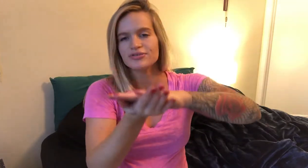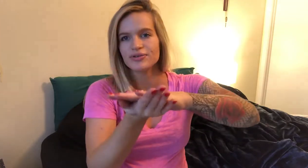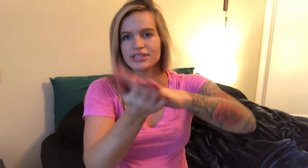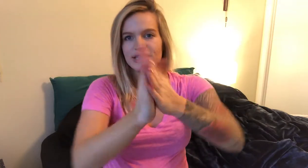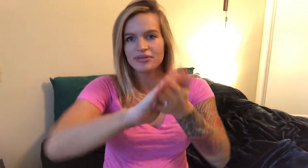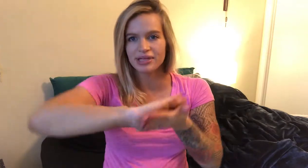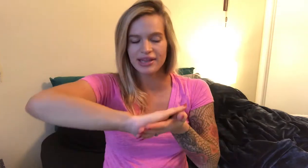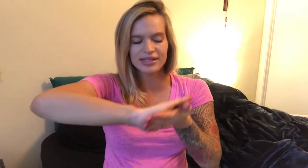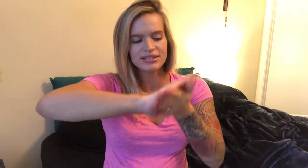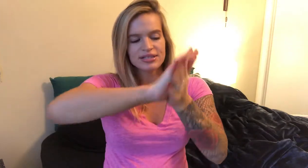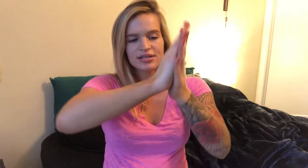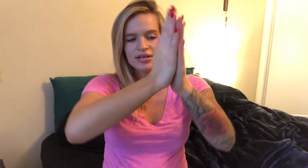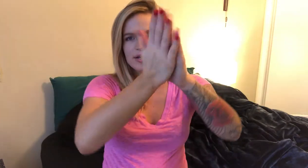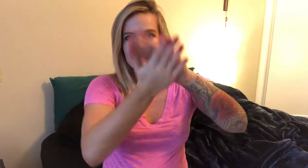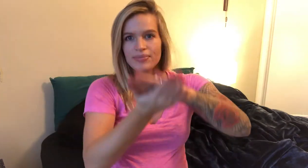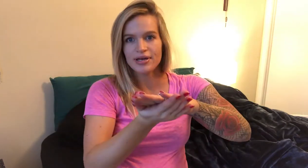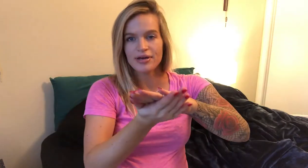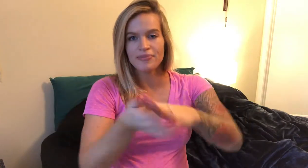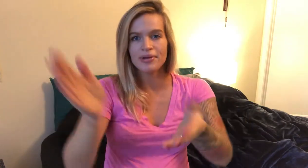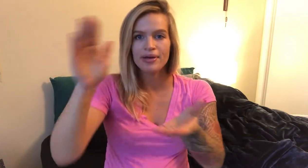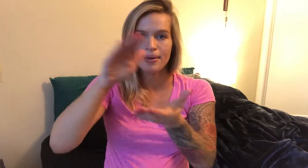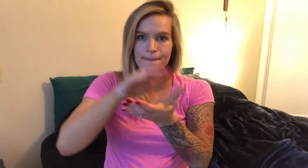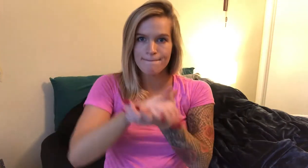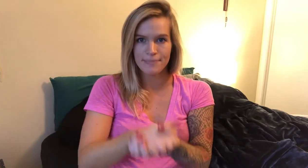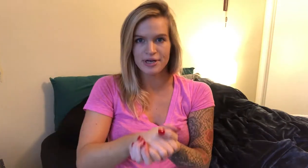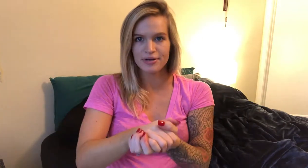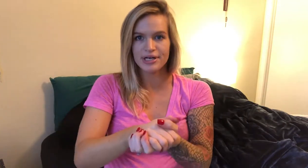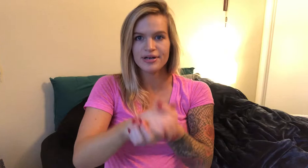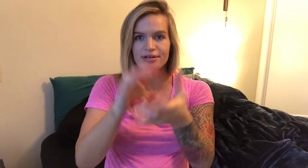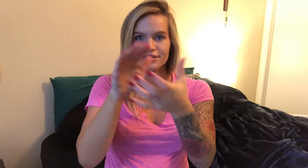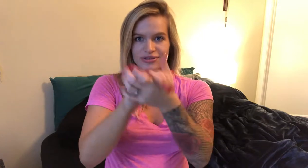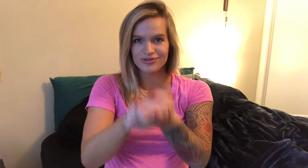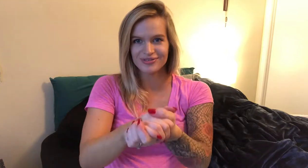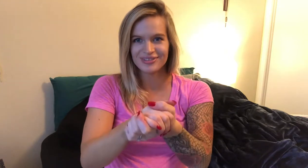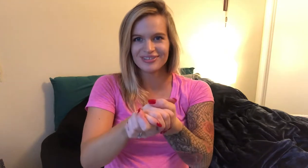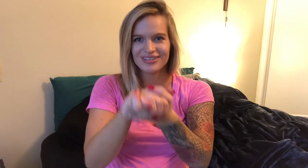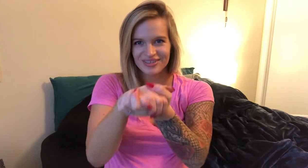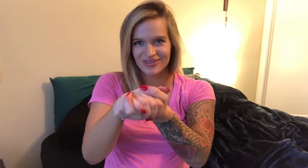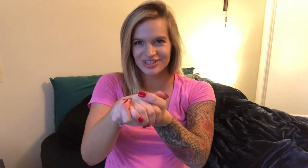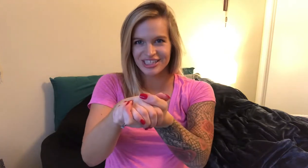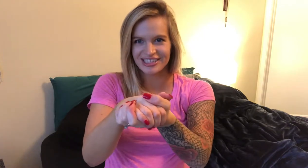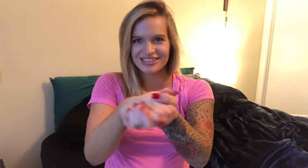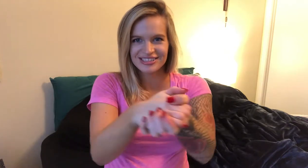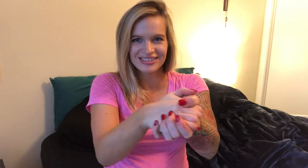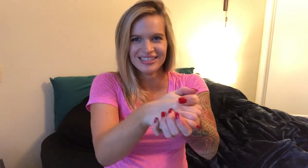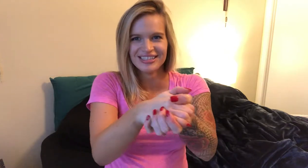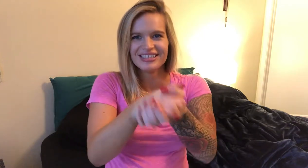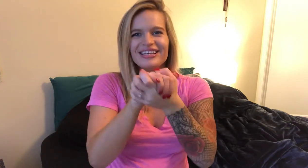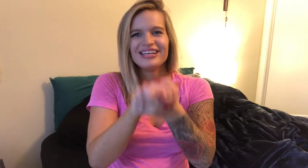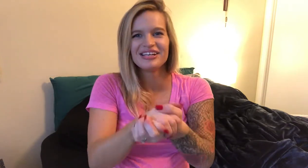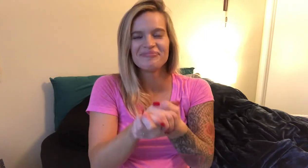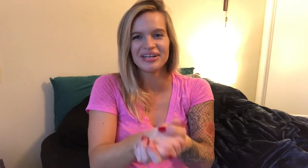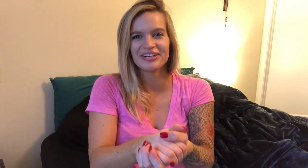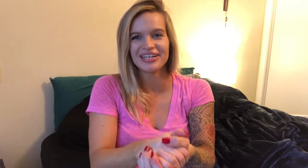rotate them like this become married just hold hold your hands married